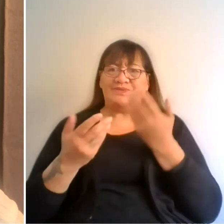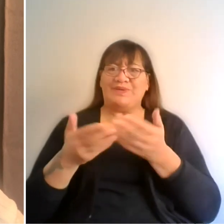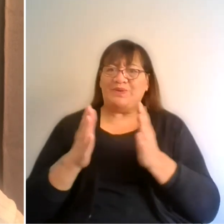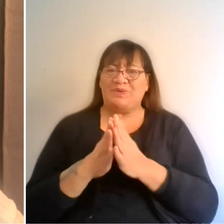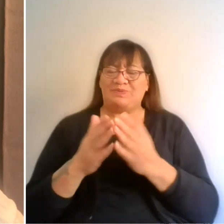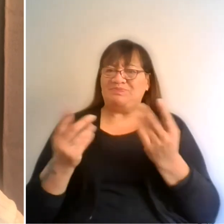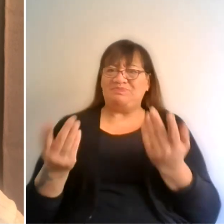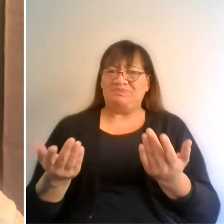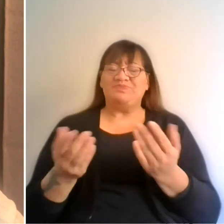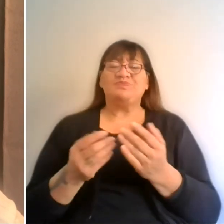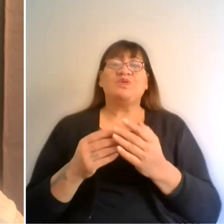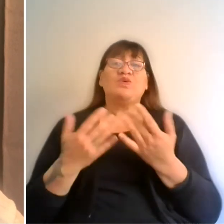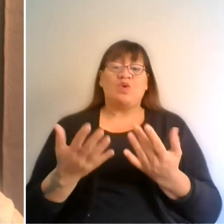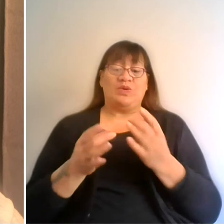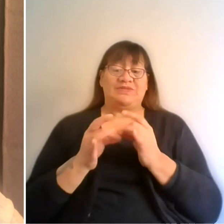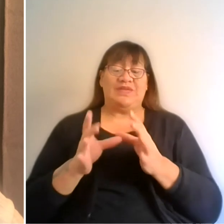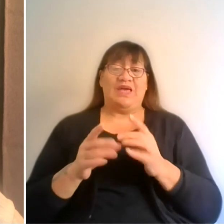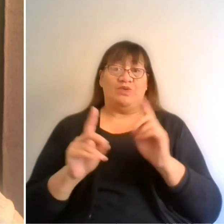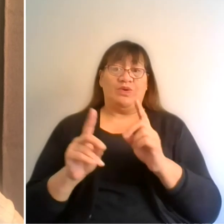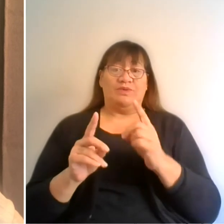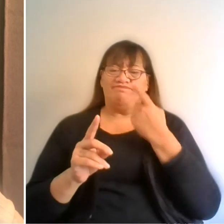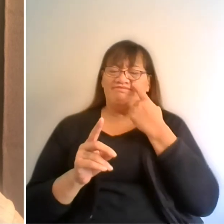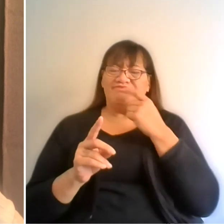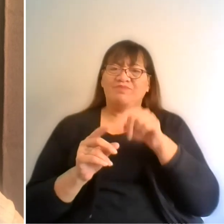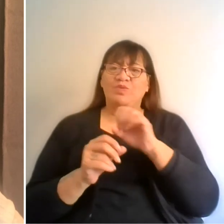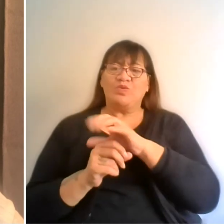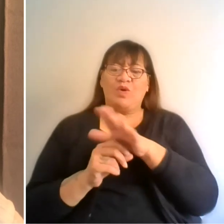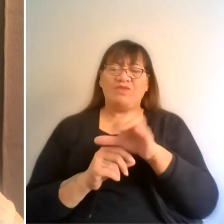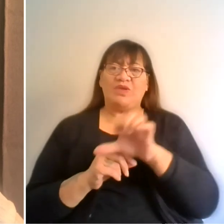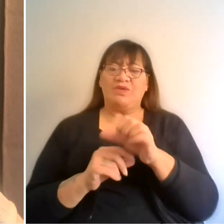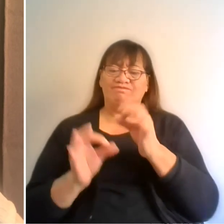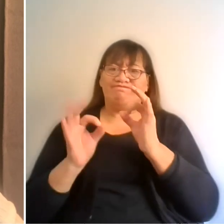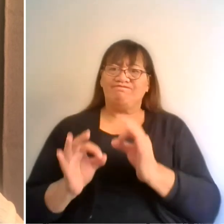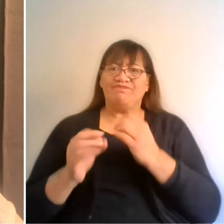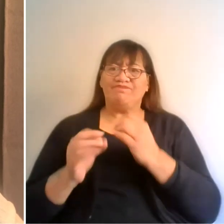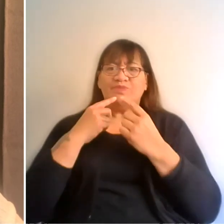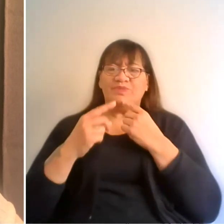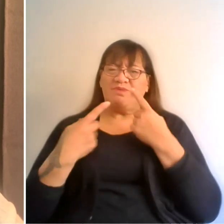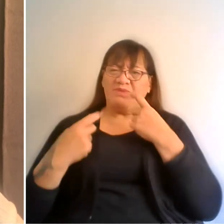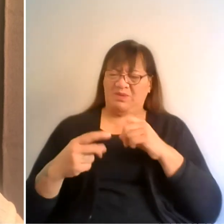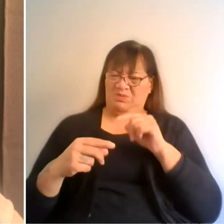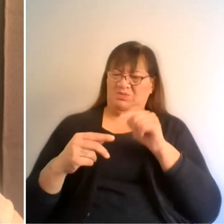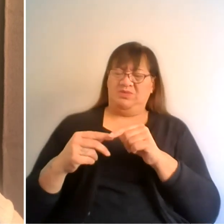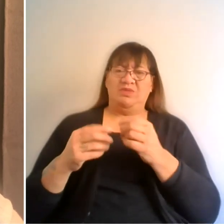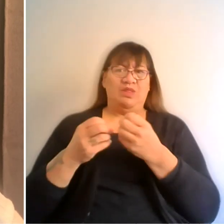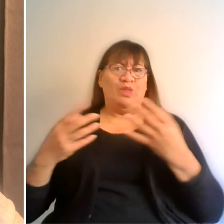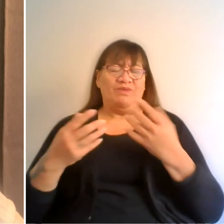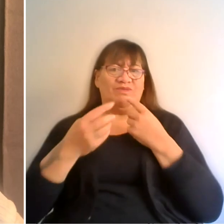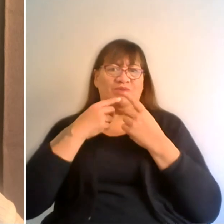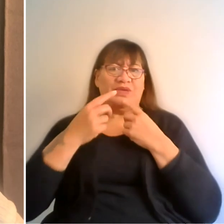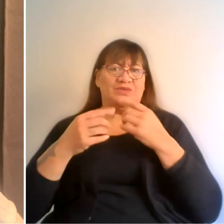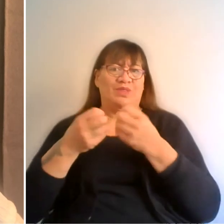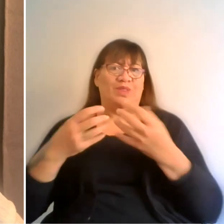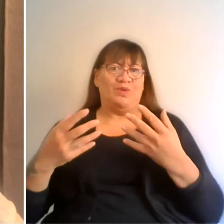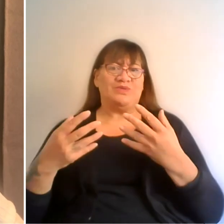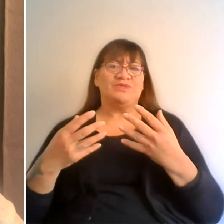started looking at the COVID official information and realised that there was an awful lot of stuff. It wasn't